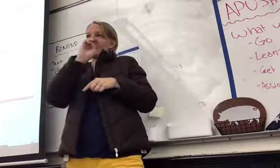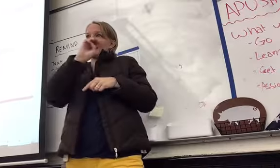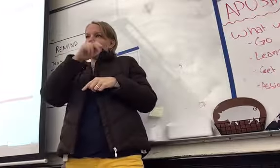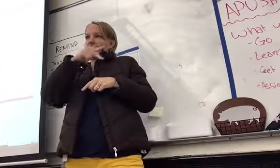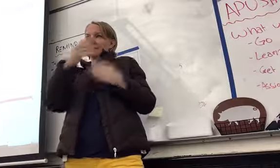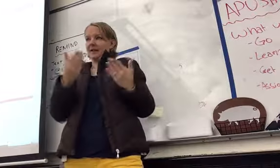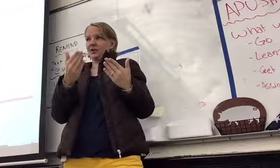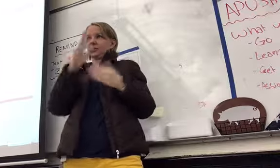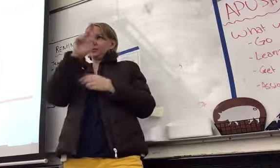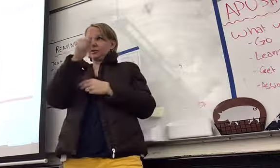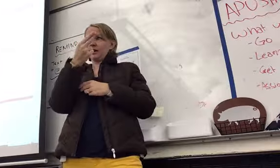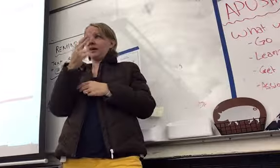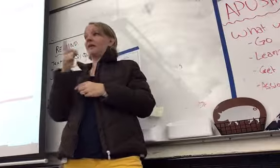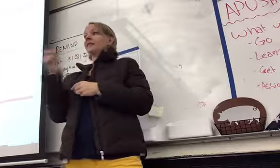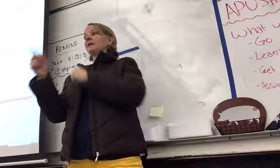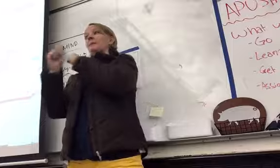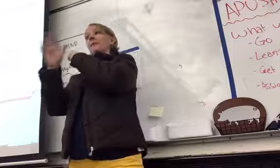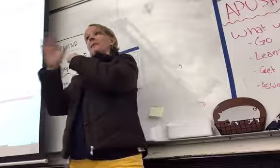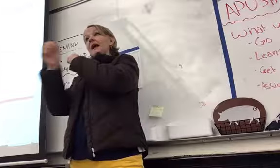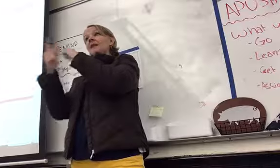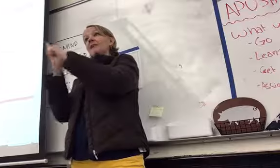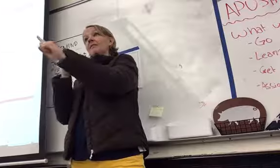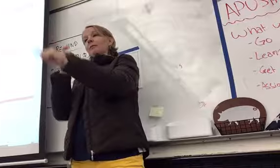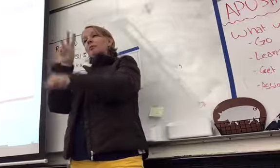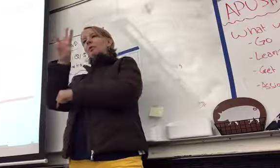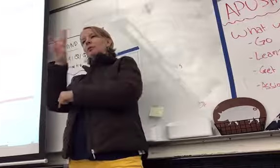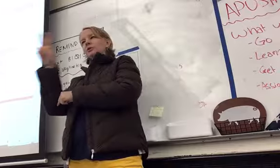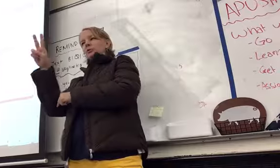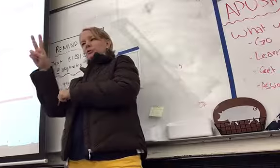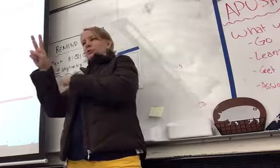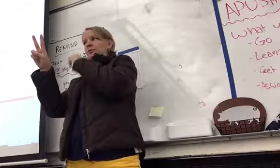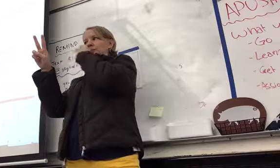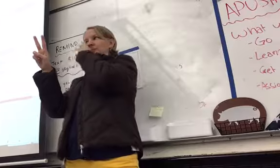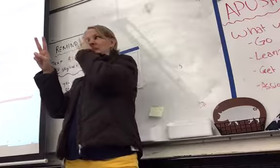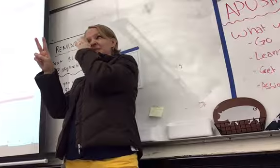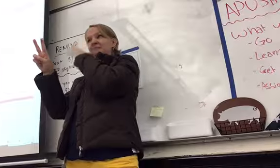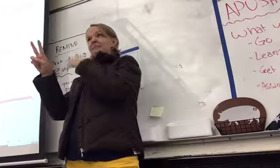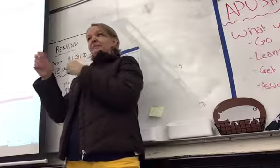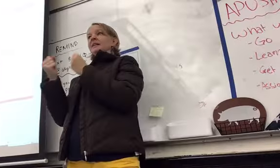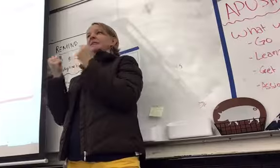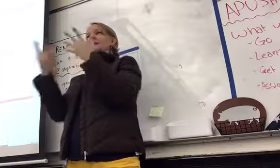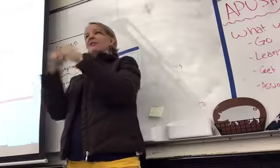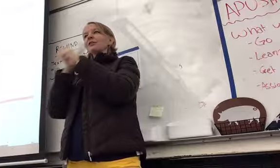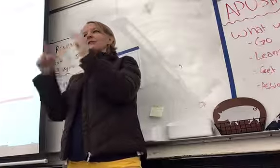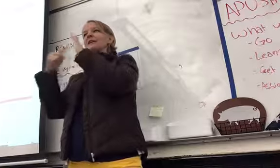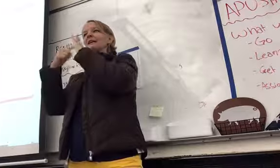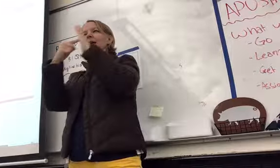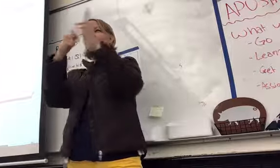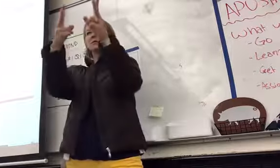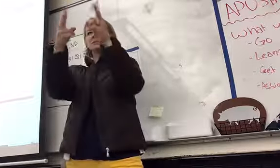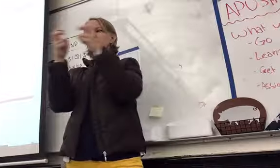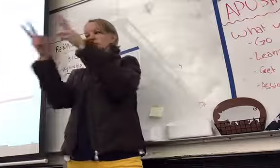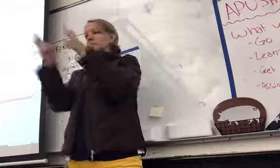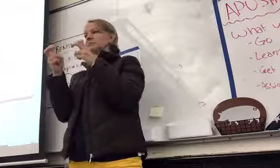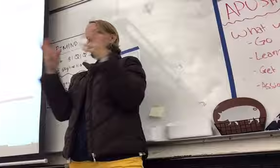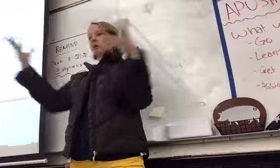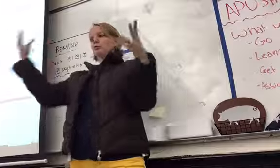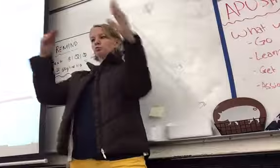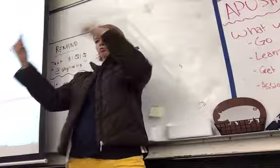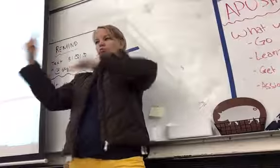propaganda in World War II. So, this person took several different propaganda examples, created a collage, and then painted over